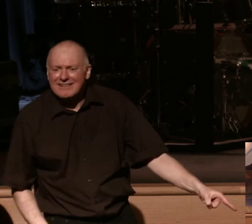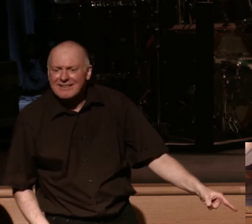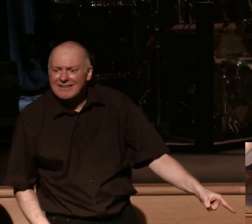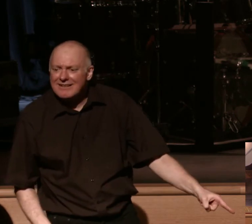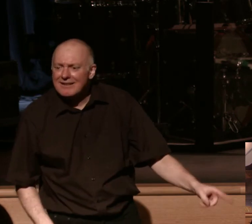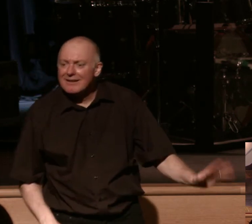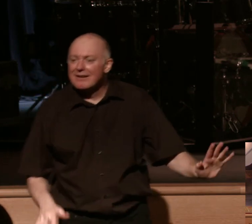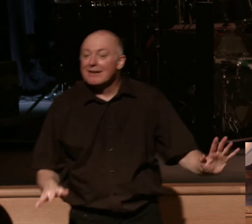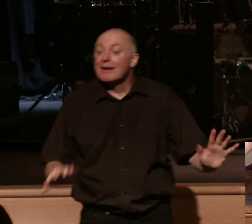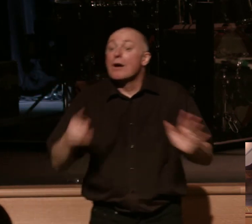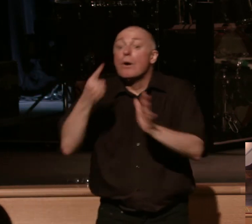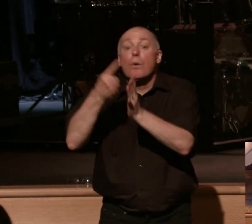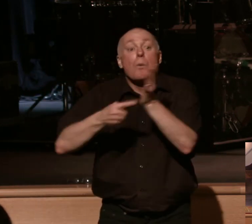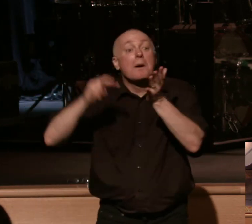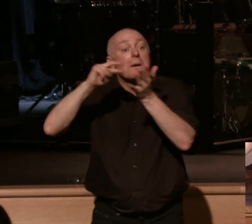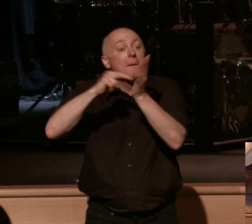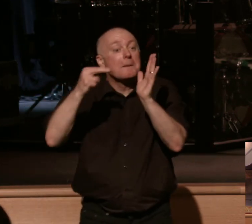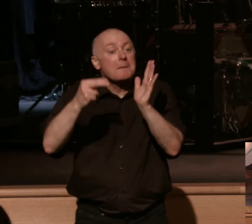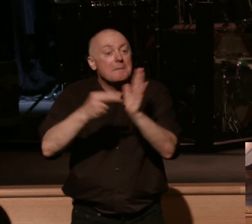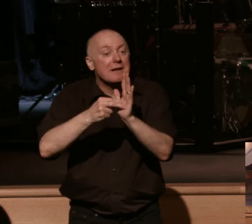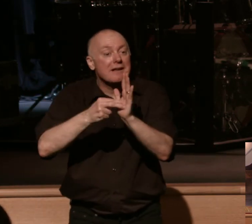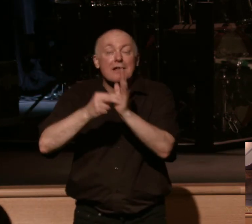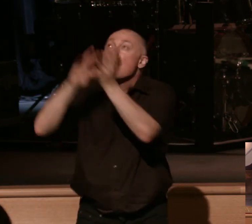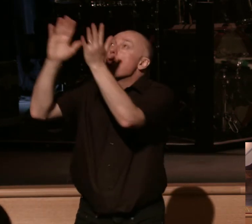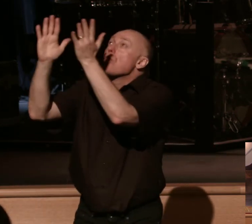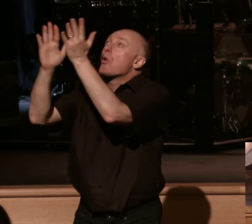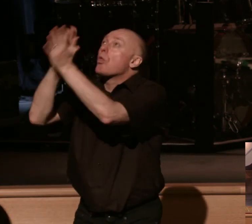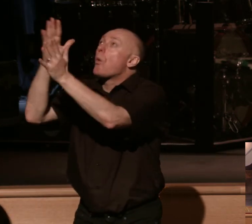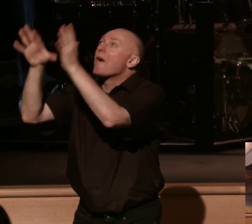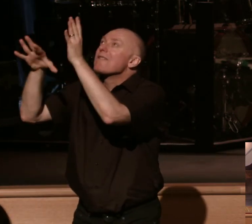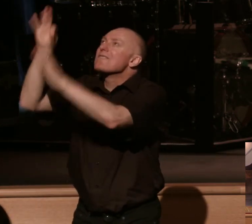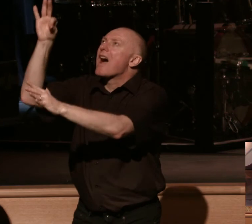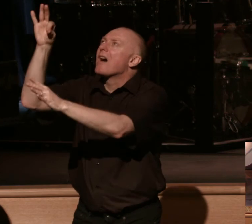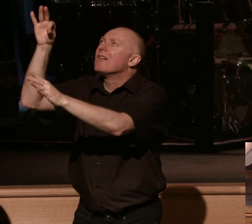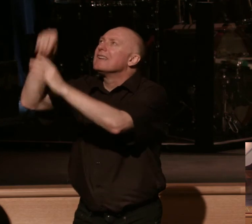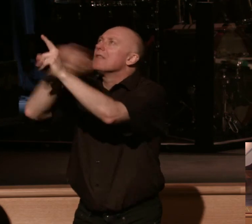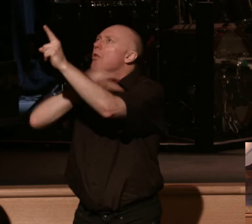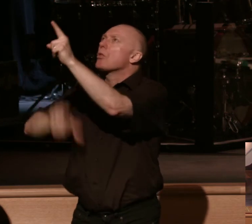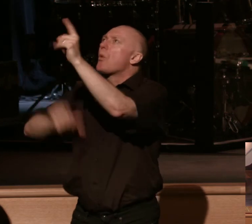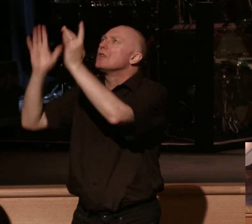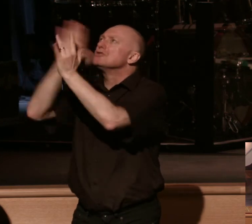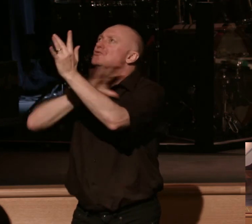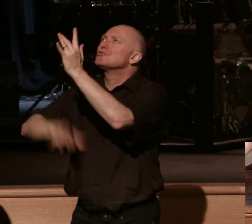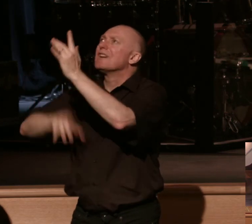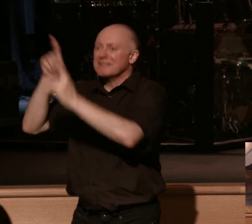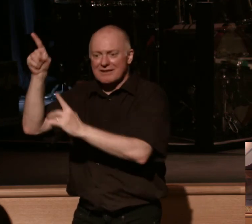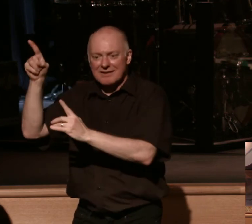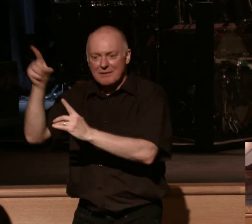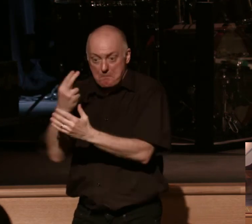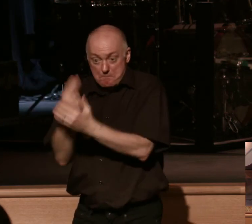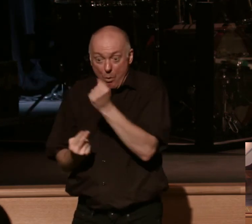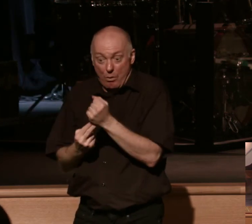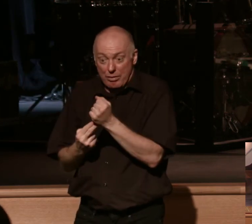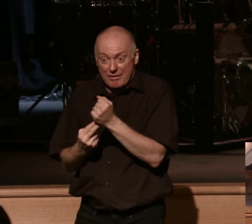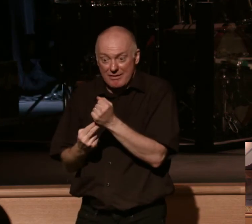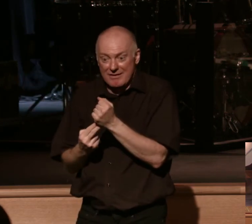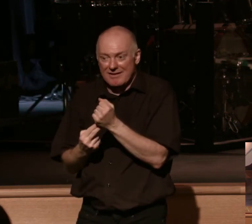what it actually means is is the glory that is found in the Lord Jesus Christ and so they this is this is just